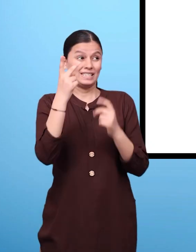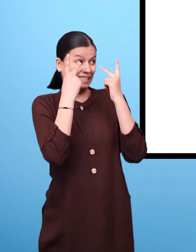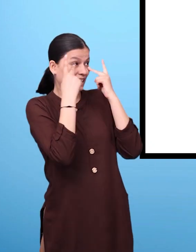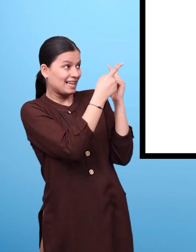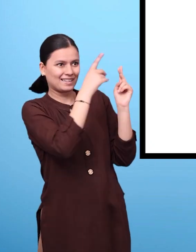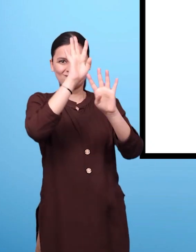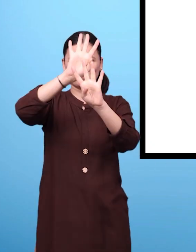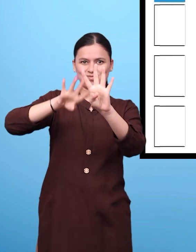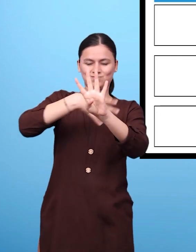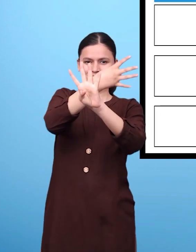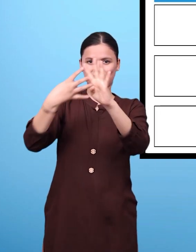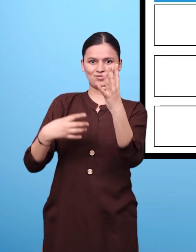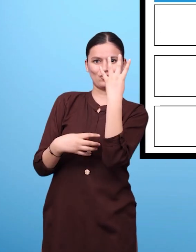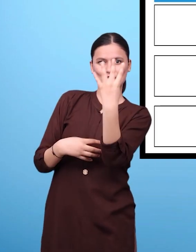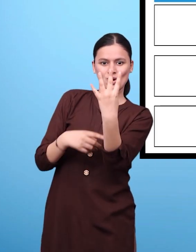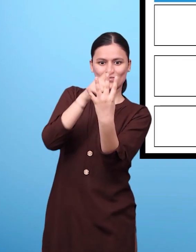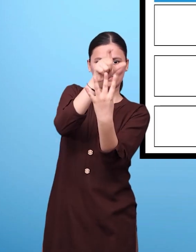Now we have a table here with four columns.